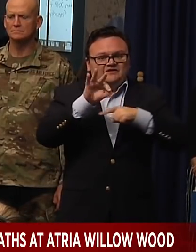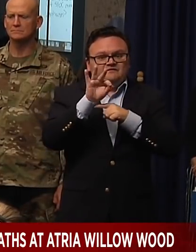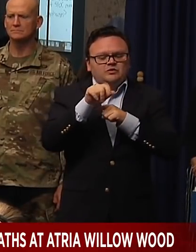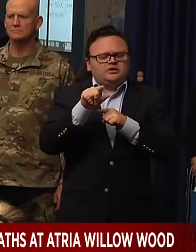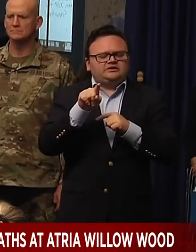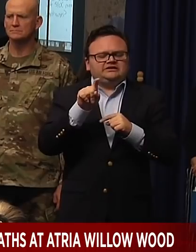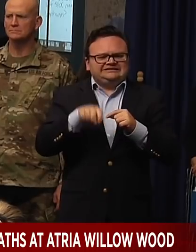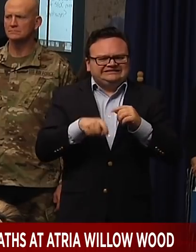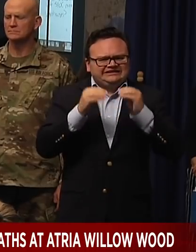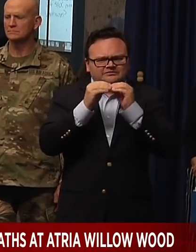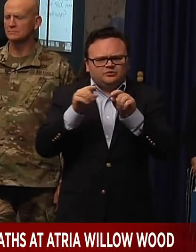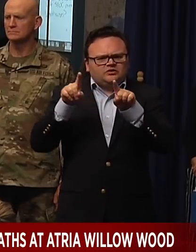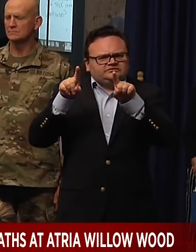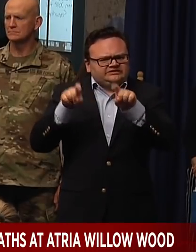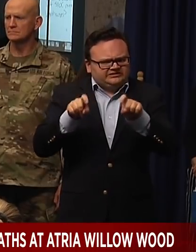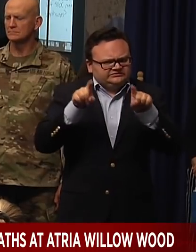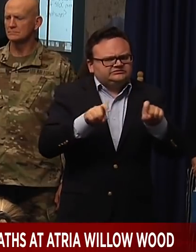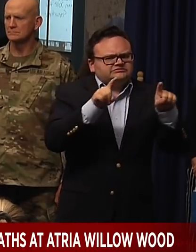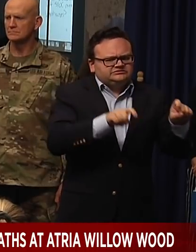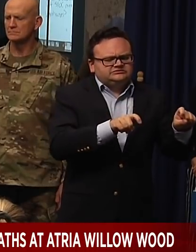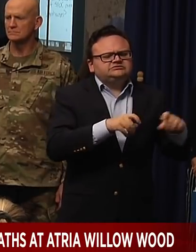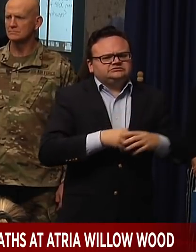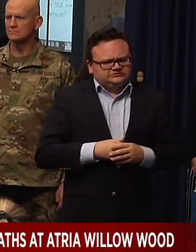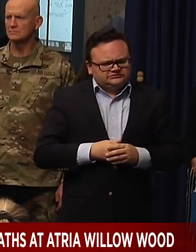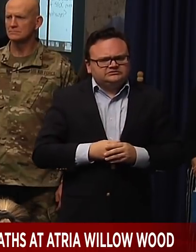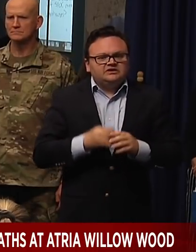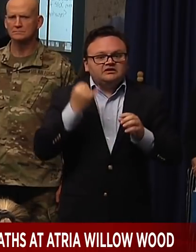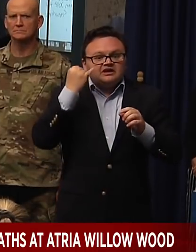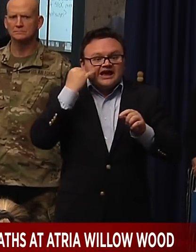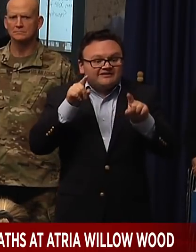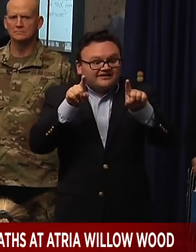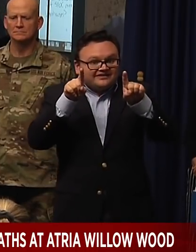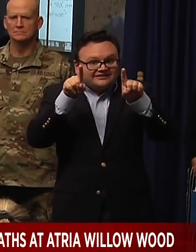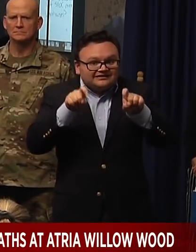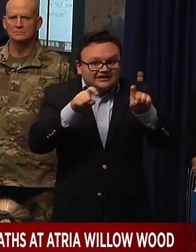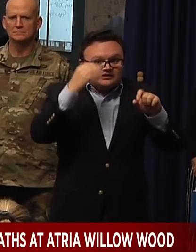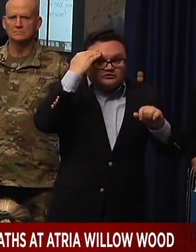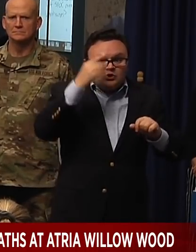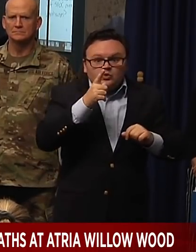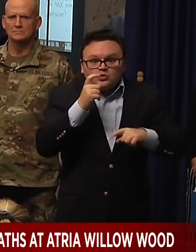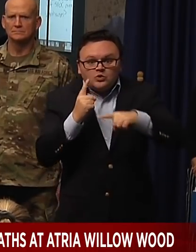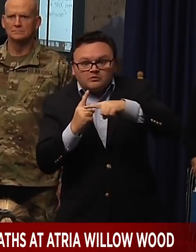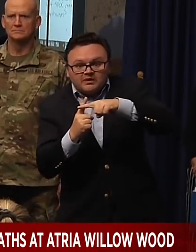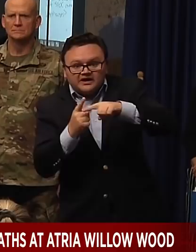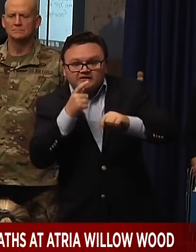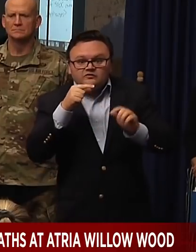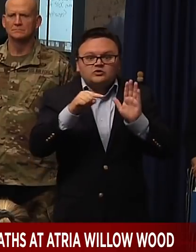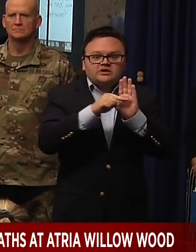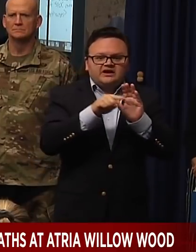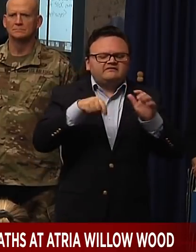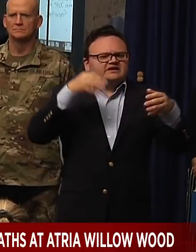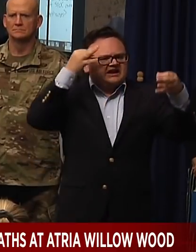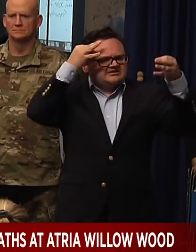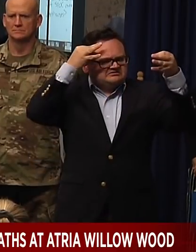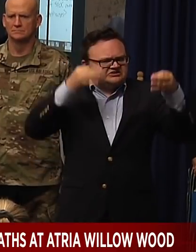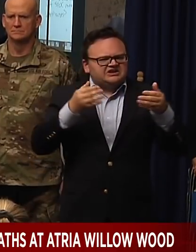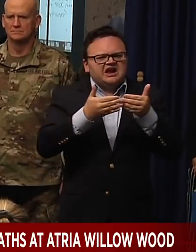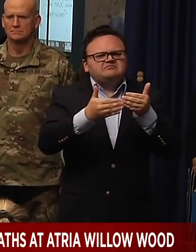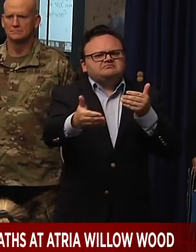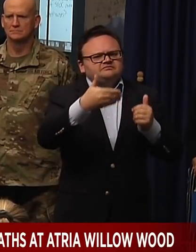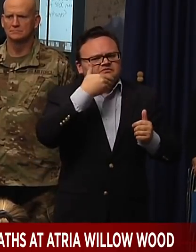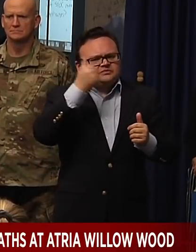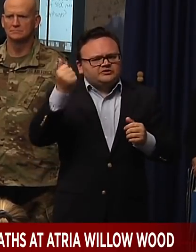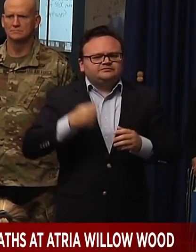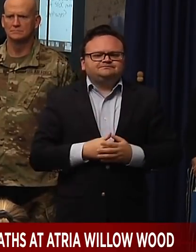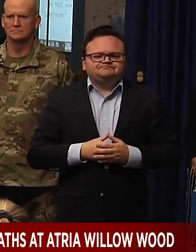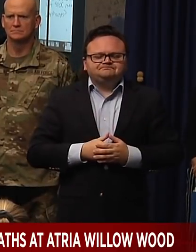think we would be able to make some more informed choices. The federal government, thank you,